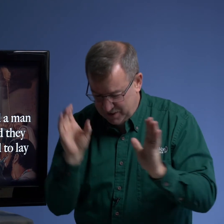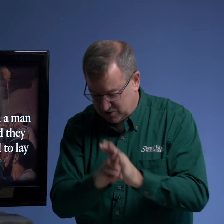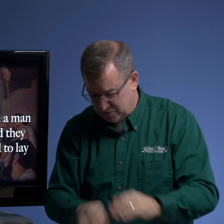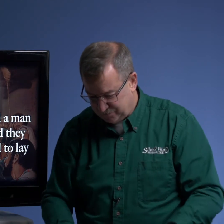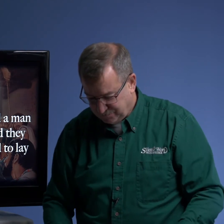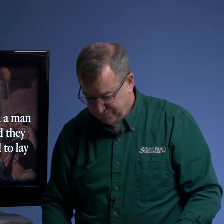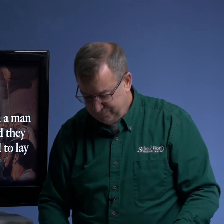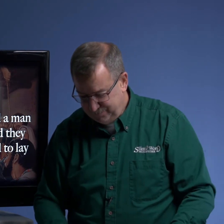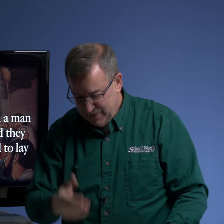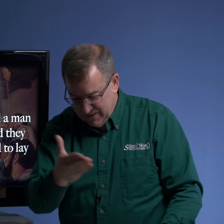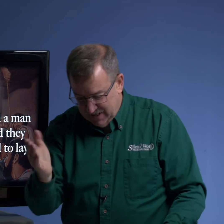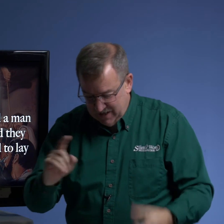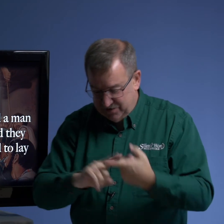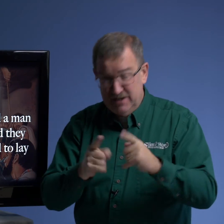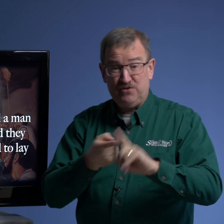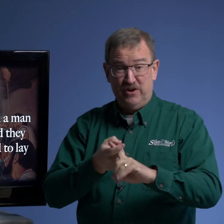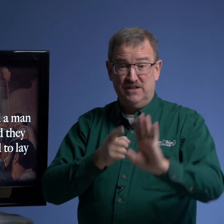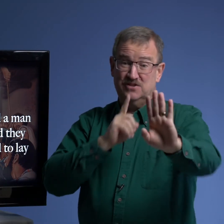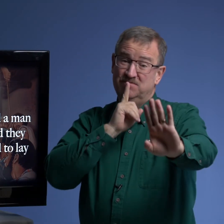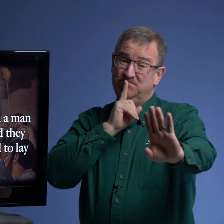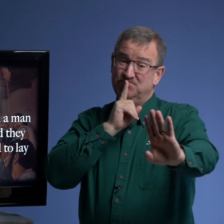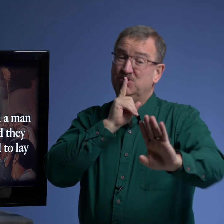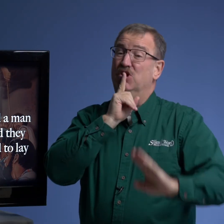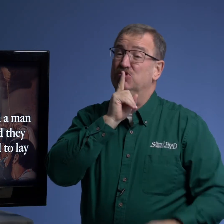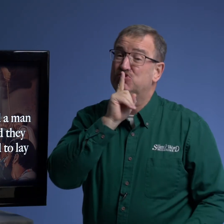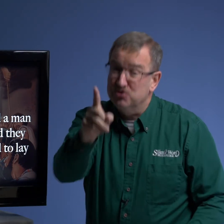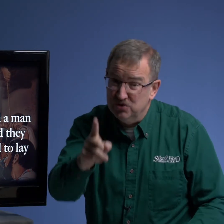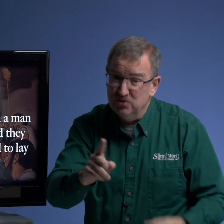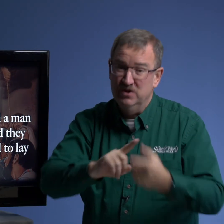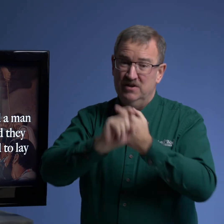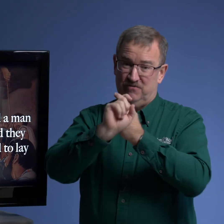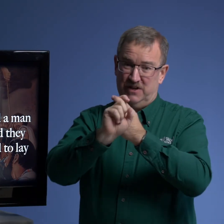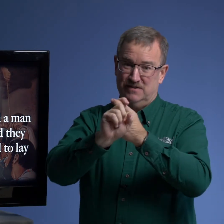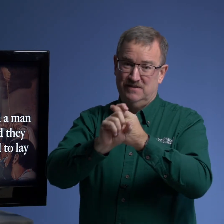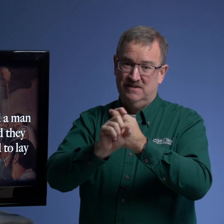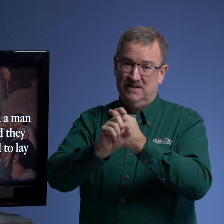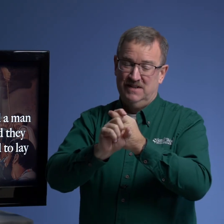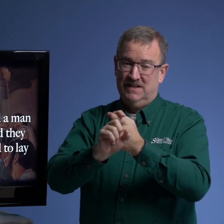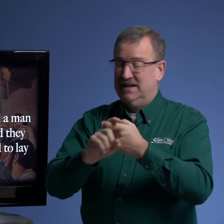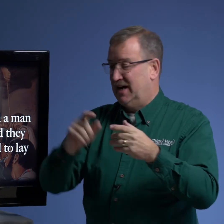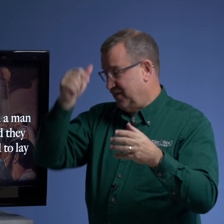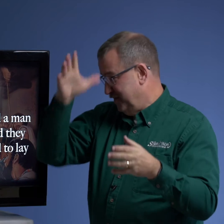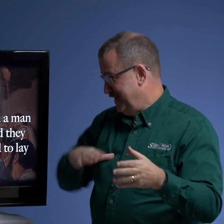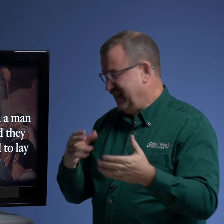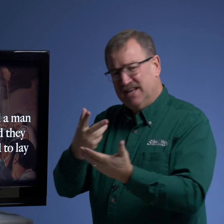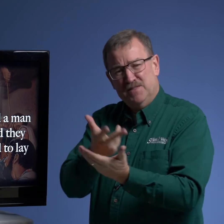picture uh these friends are true friends uh the man in the